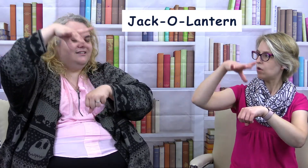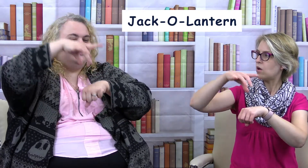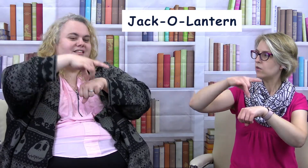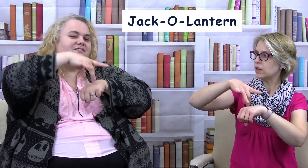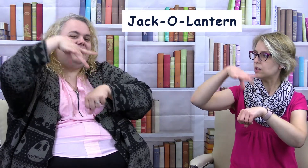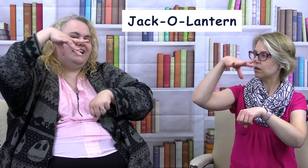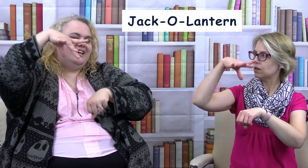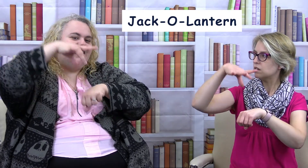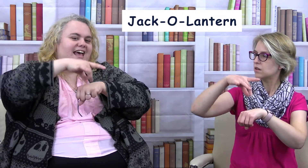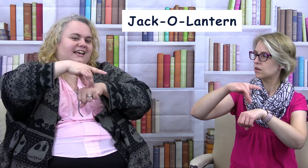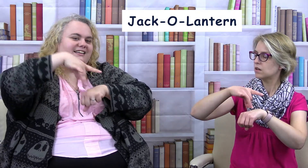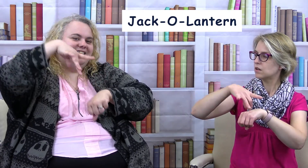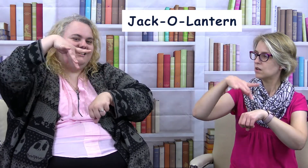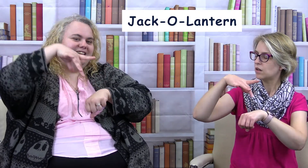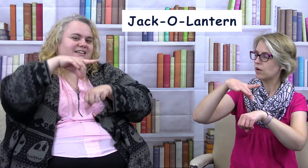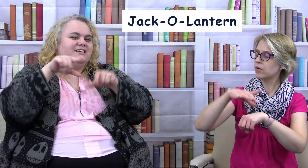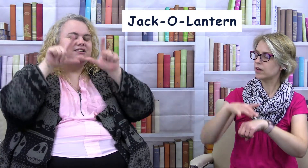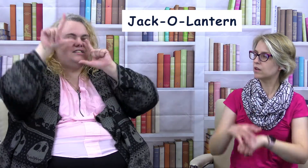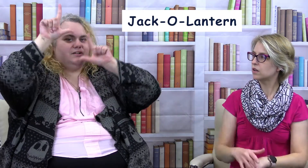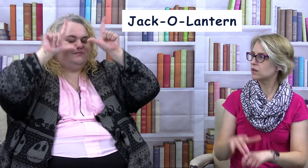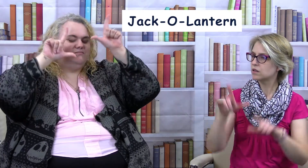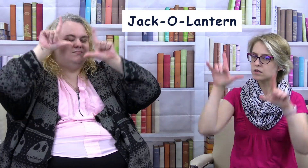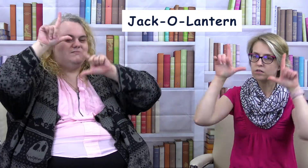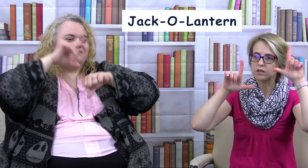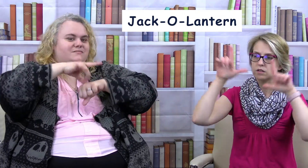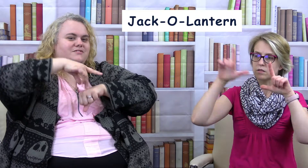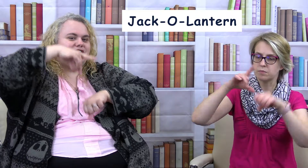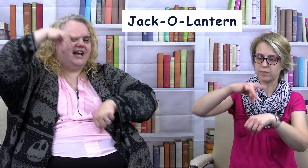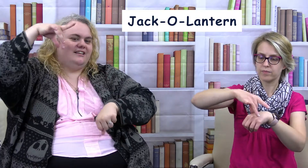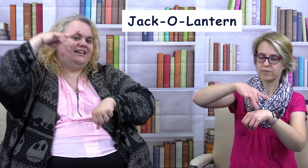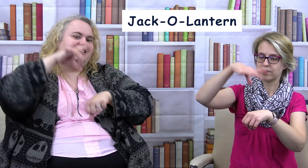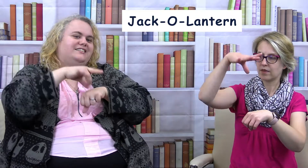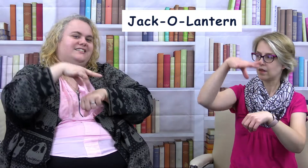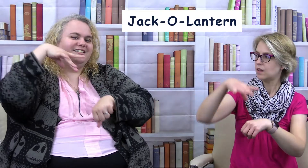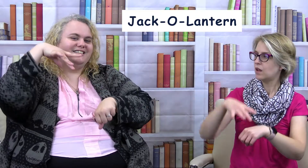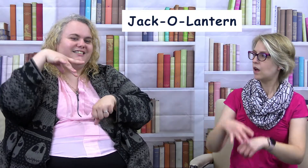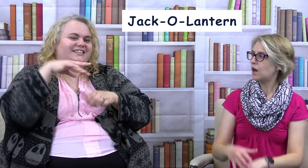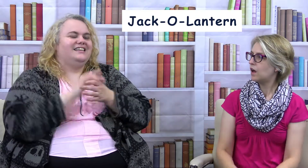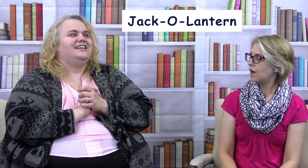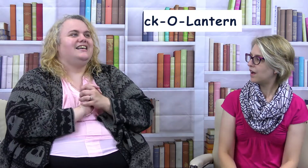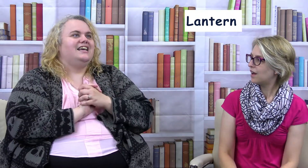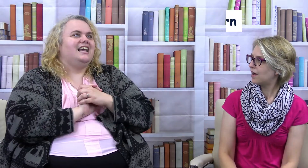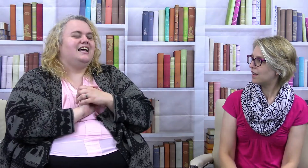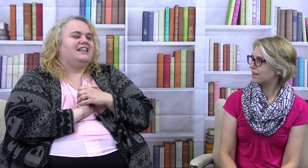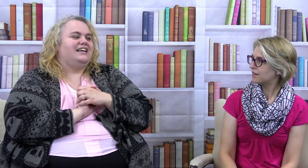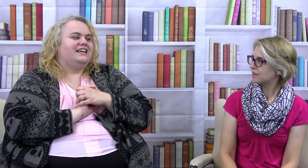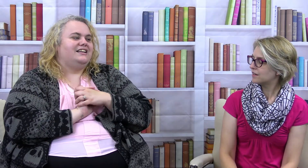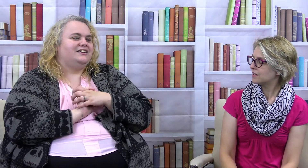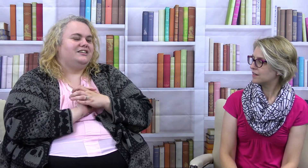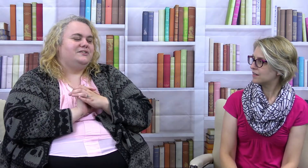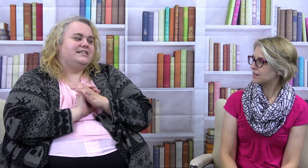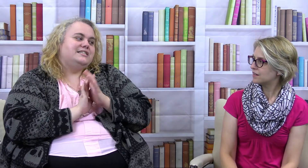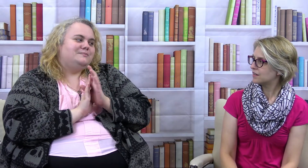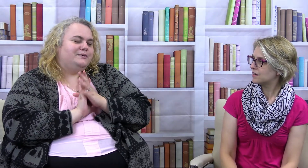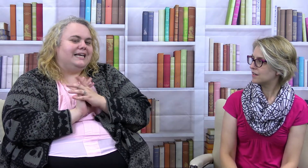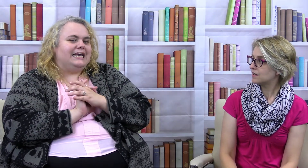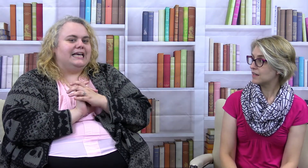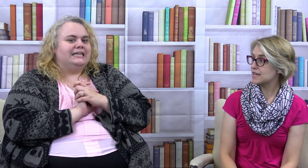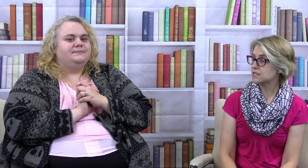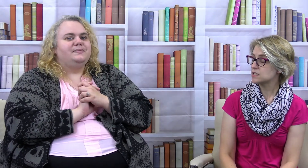Okay. Yeah. Okay. So jack-o-lantern. And then you said spooky. Yes.